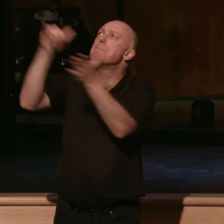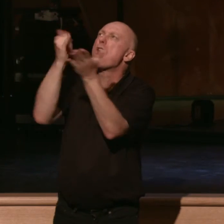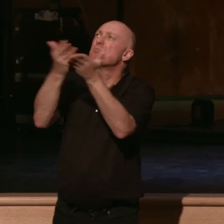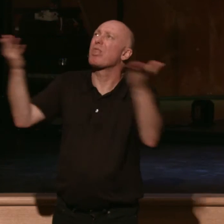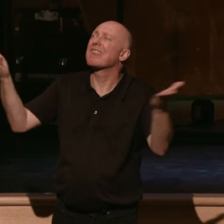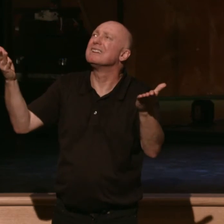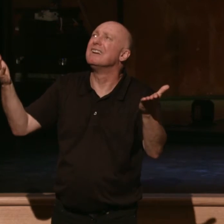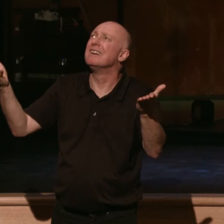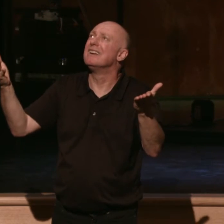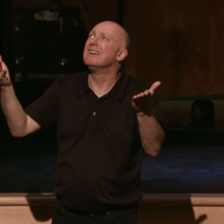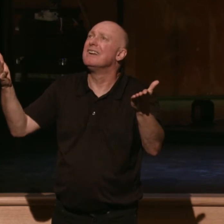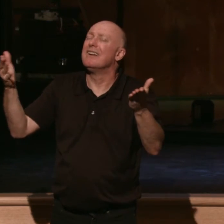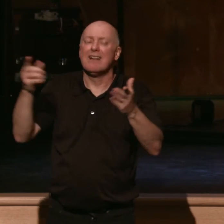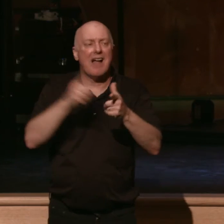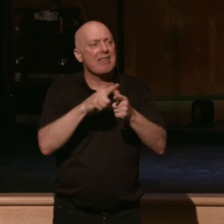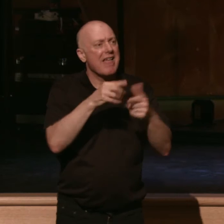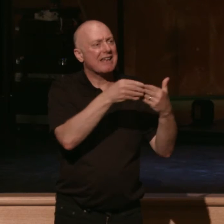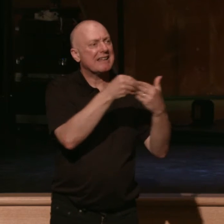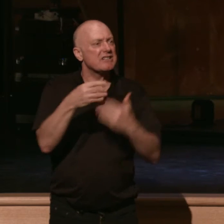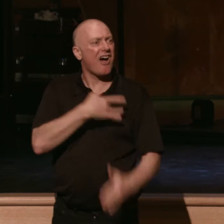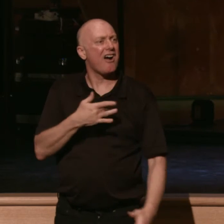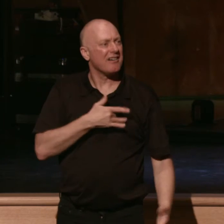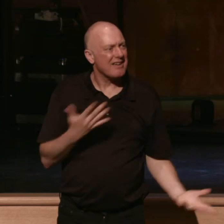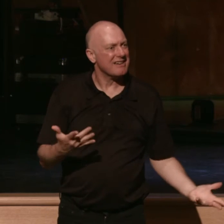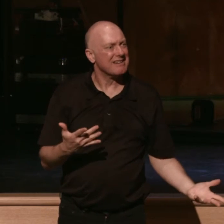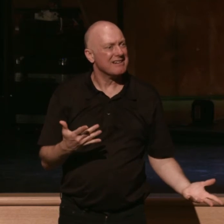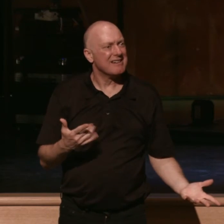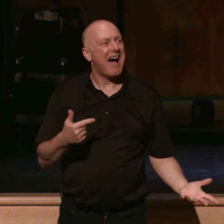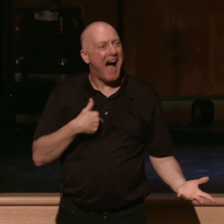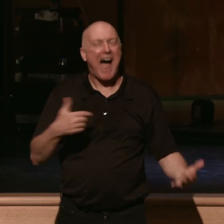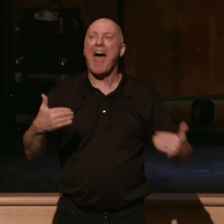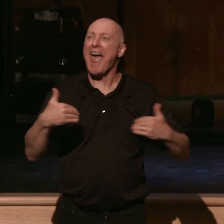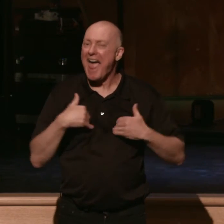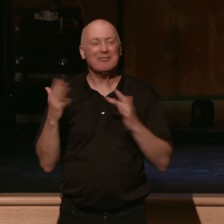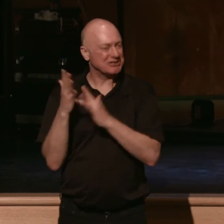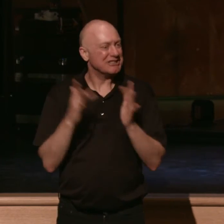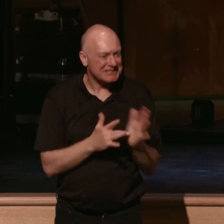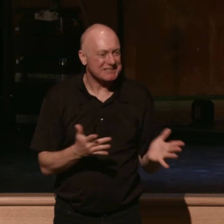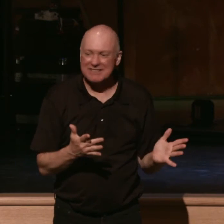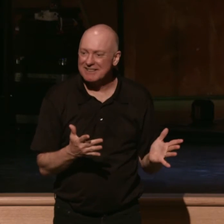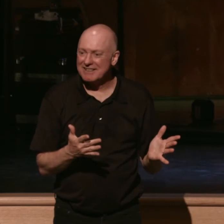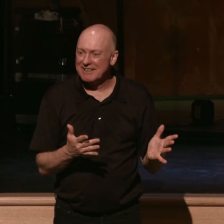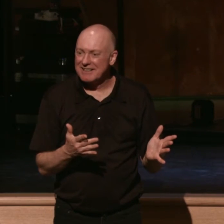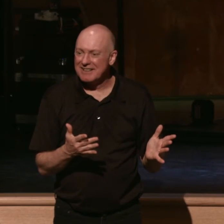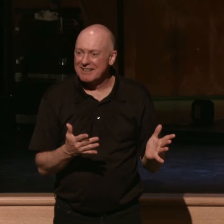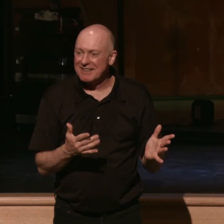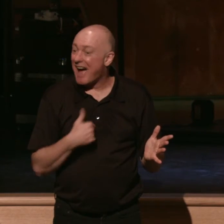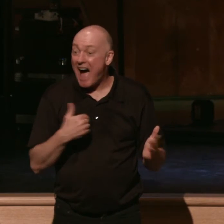It leads the heart into saying, I have Jesus. I have Jesus.